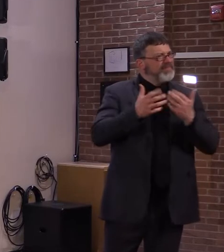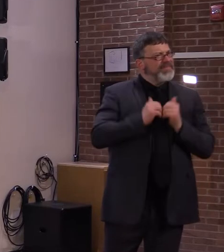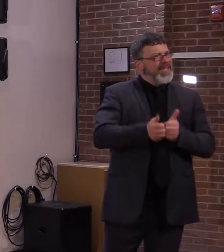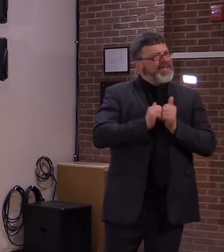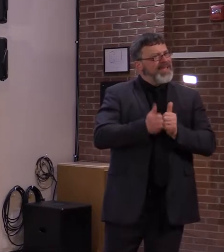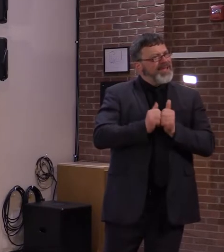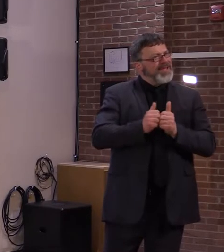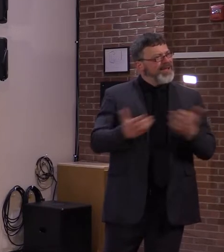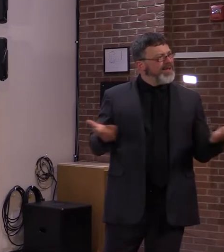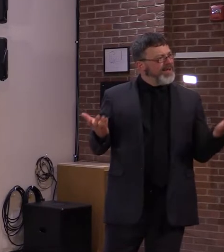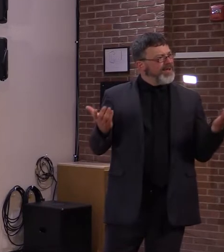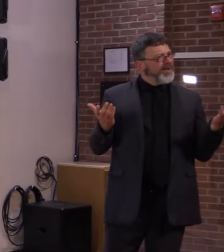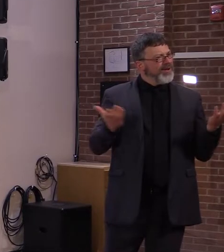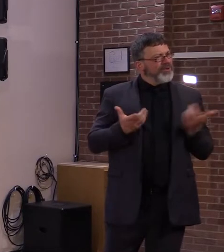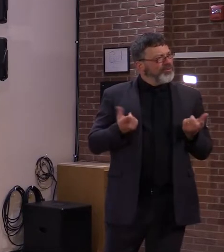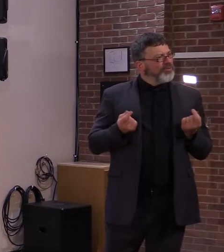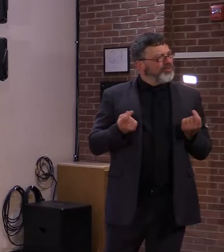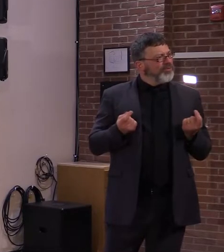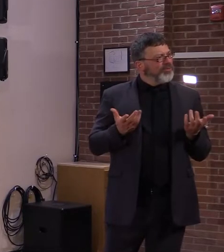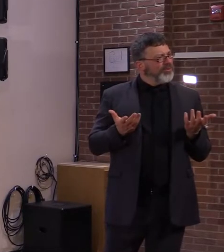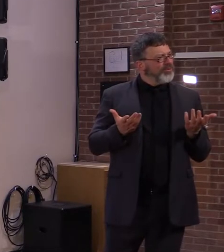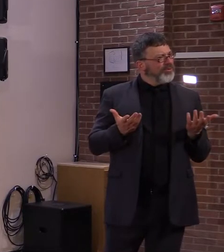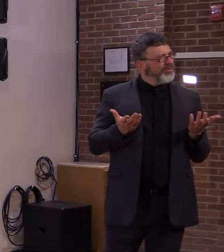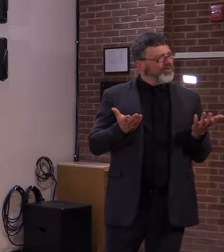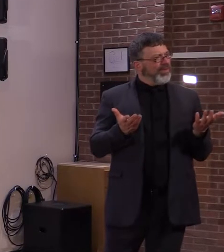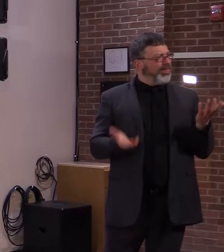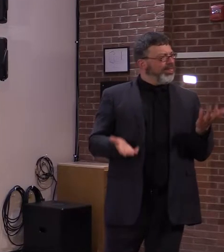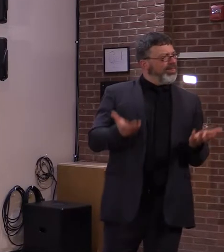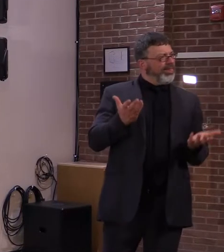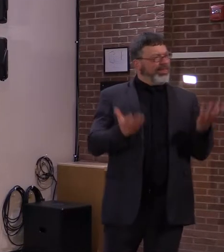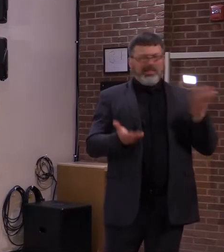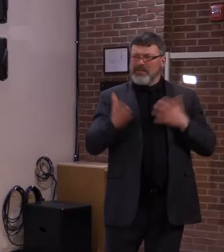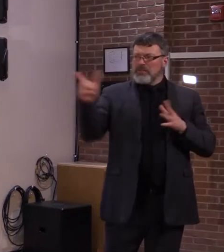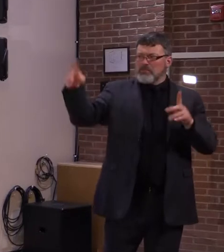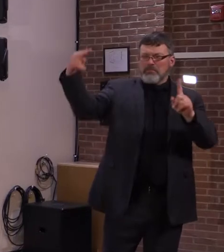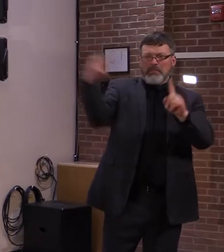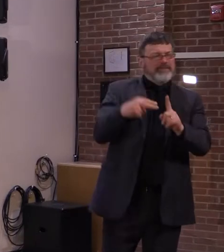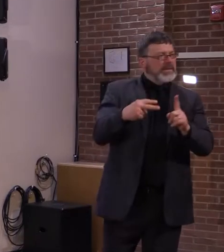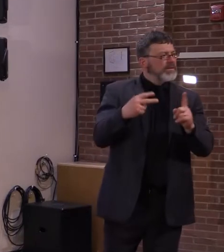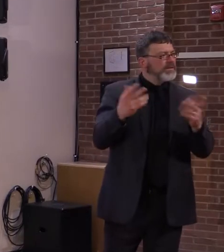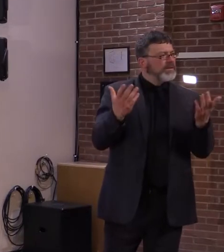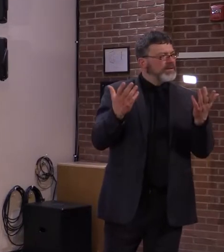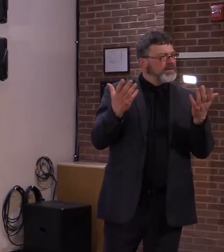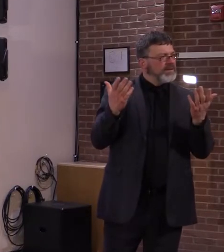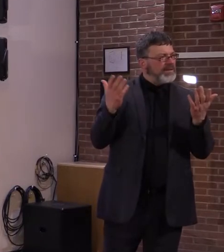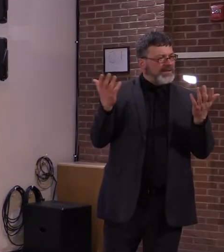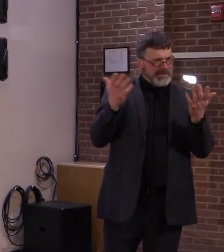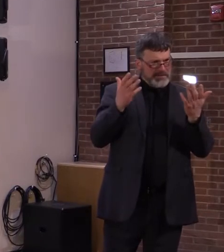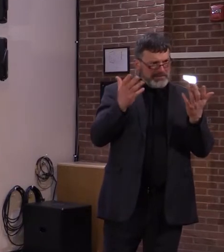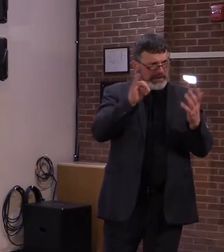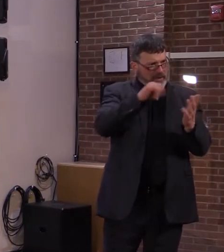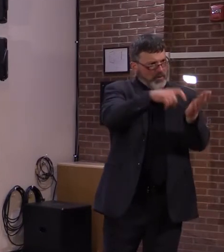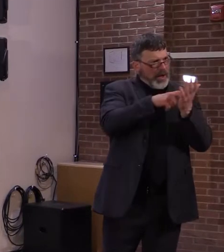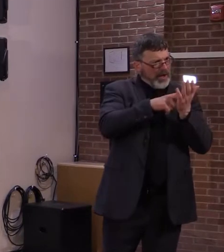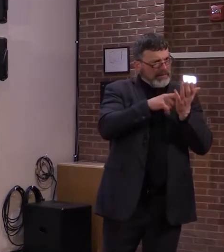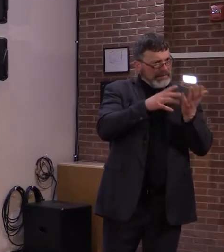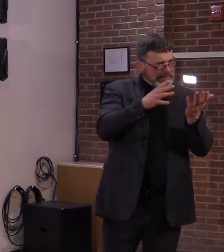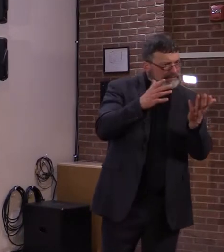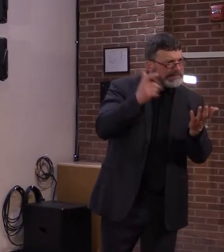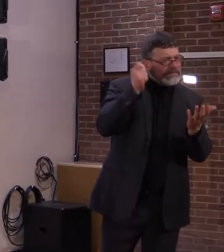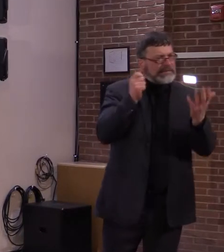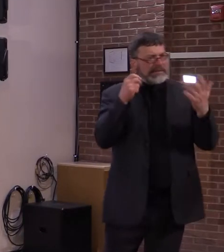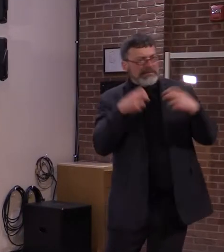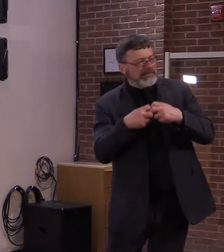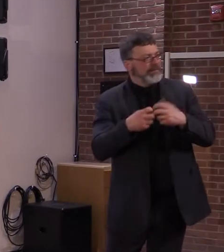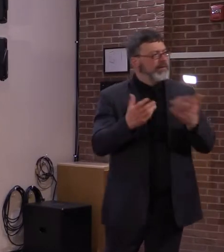so parents might not necessarily get back to work. So, I guess I'm just wondering what sort of resources are there and how do we balance that? Yeah. You know, again, this has been